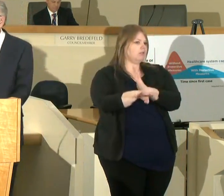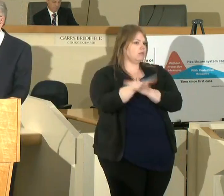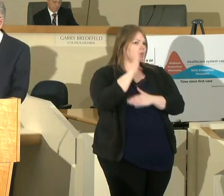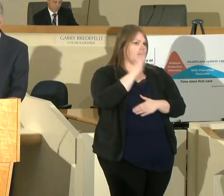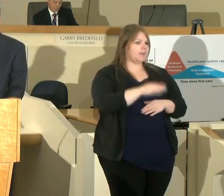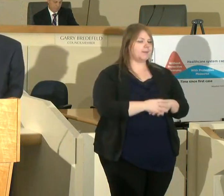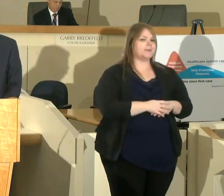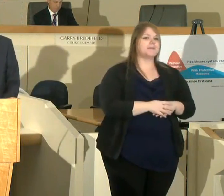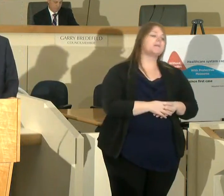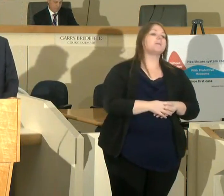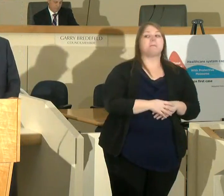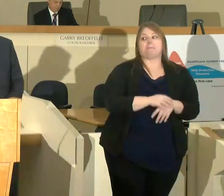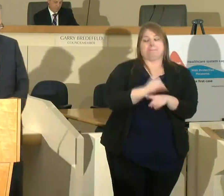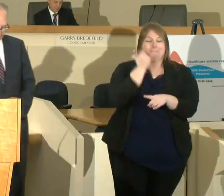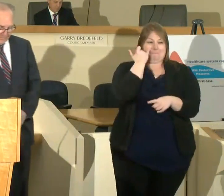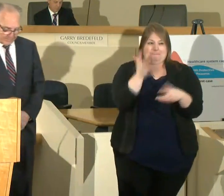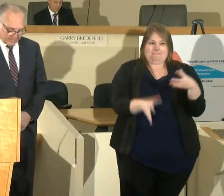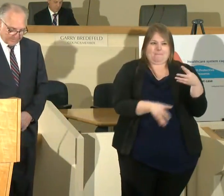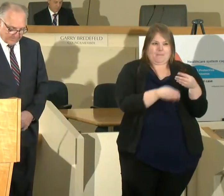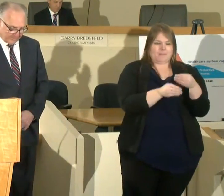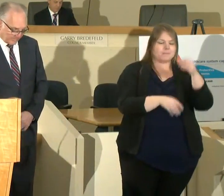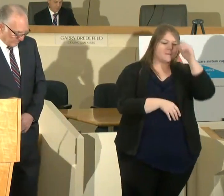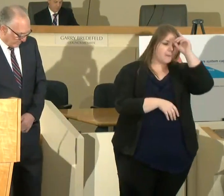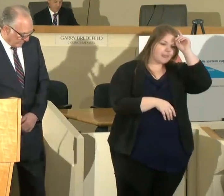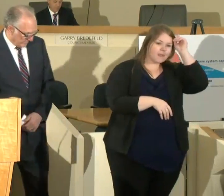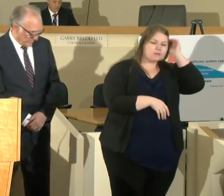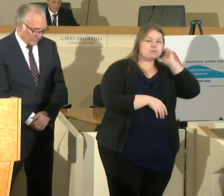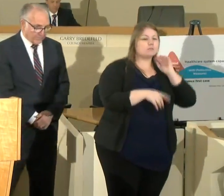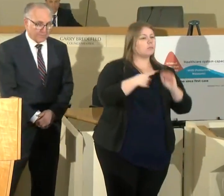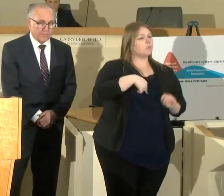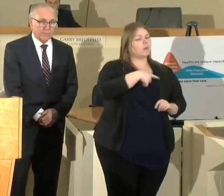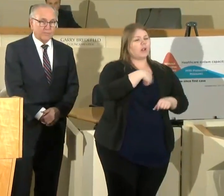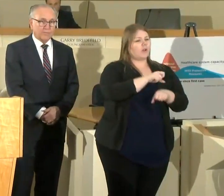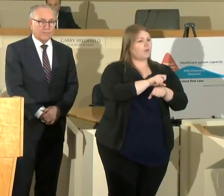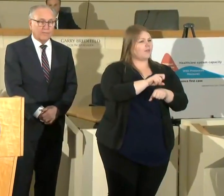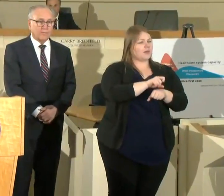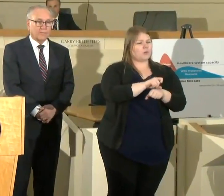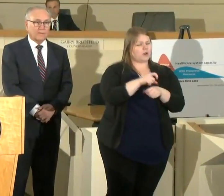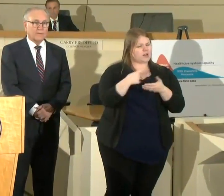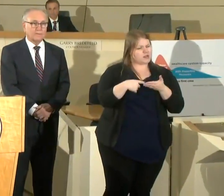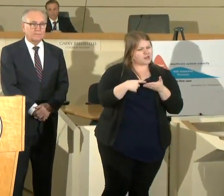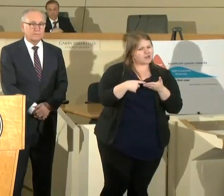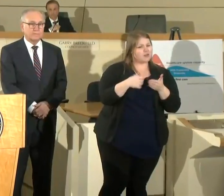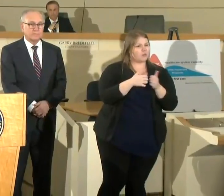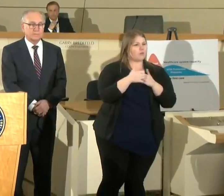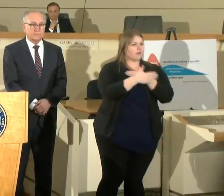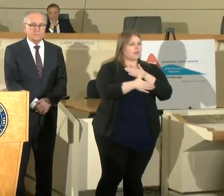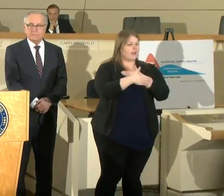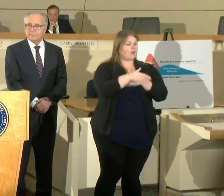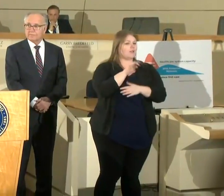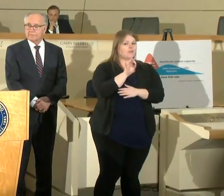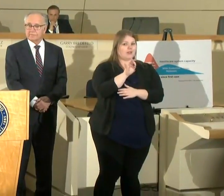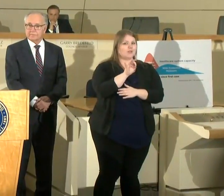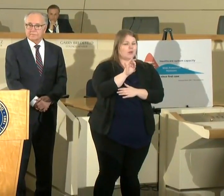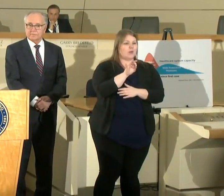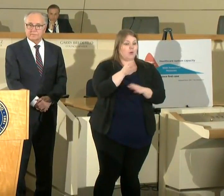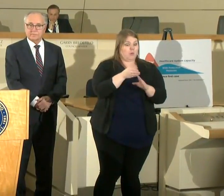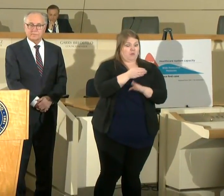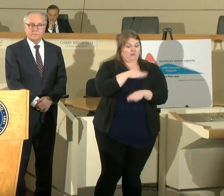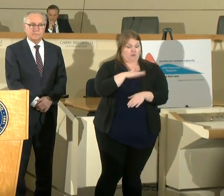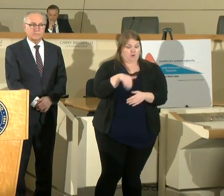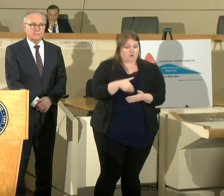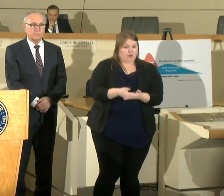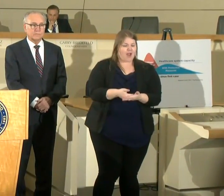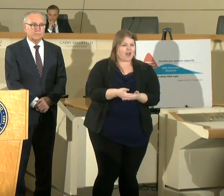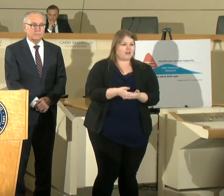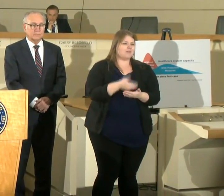and if I may you know we we've been working in consultation with the county of Fresno and before coming here we're a little